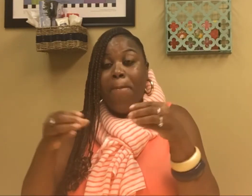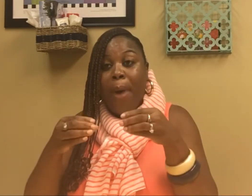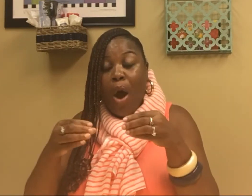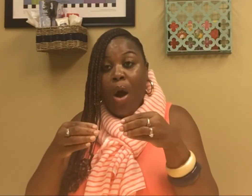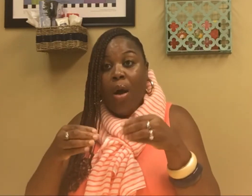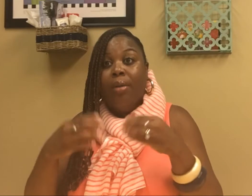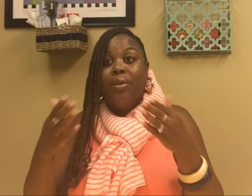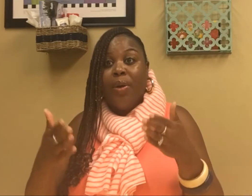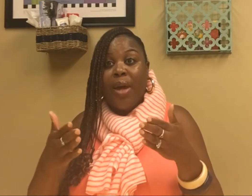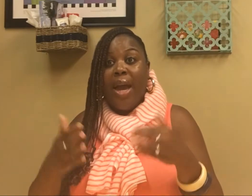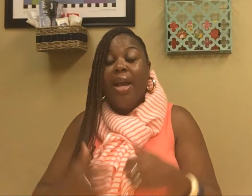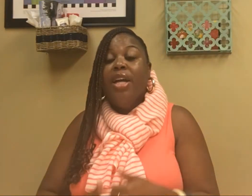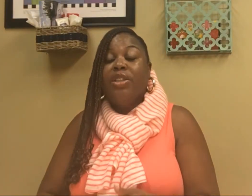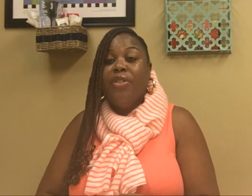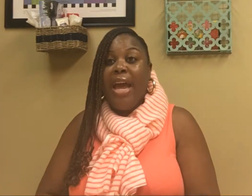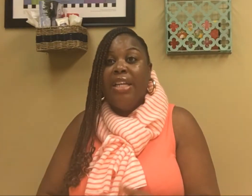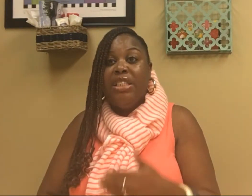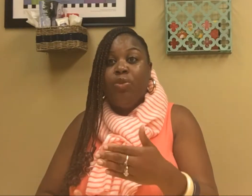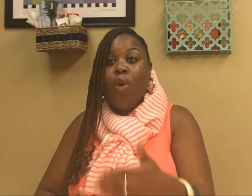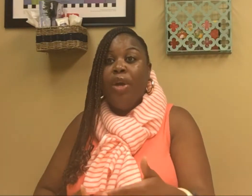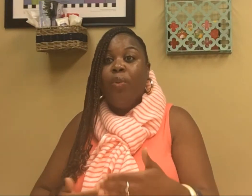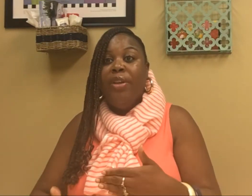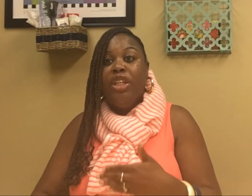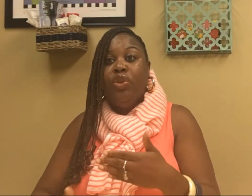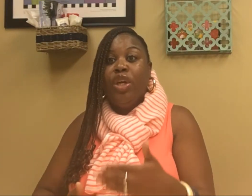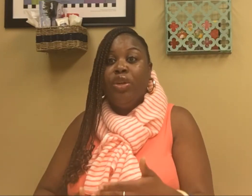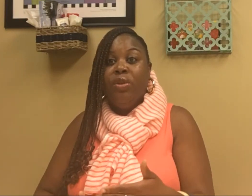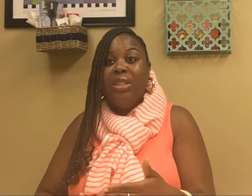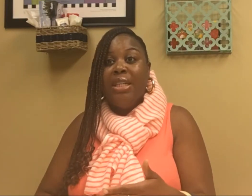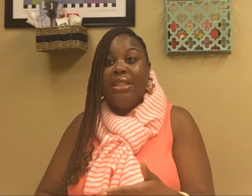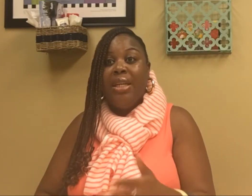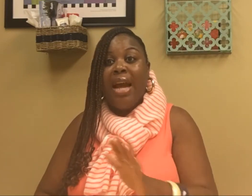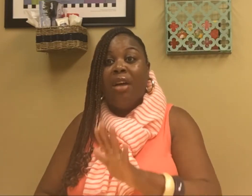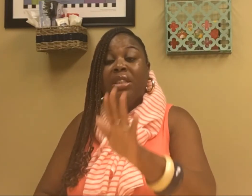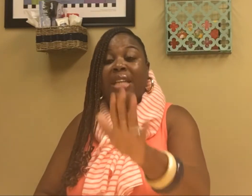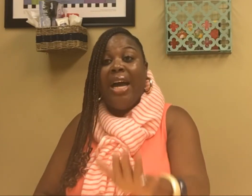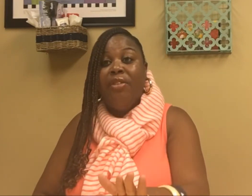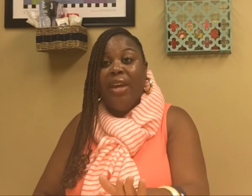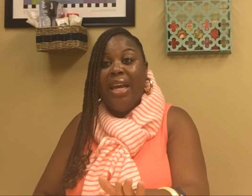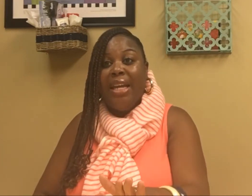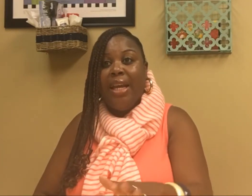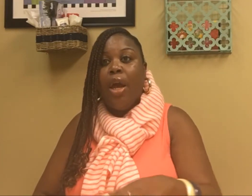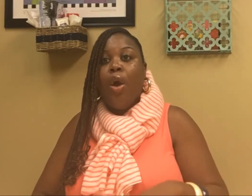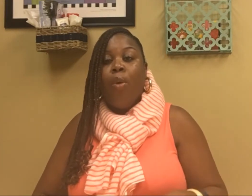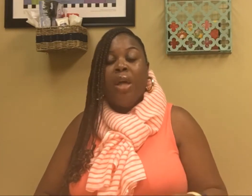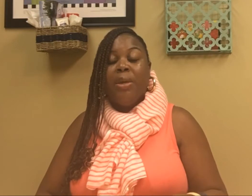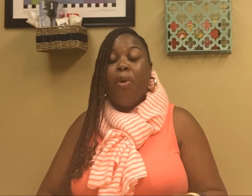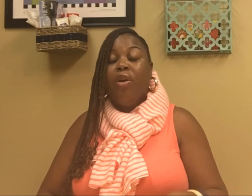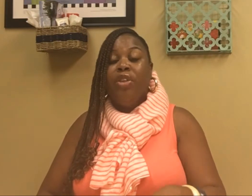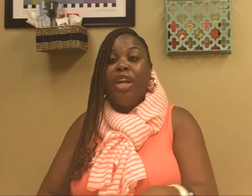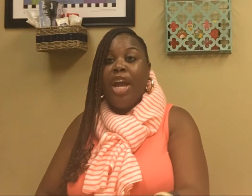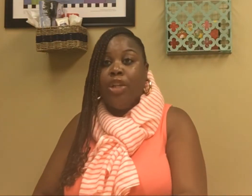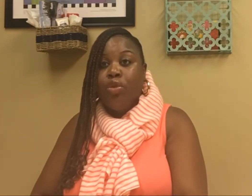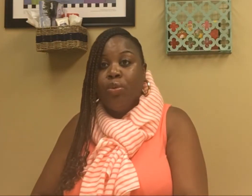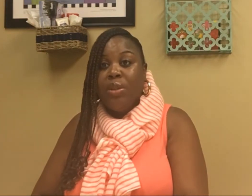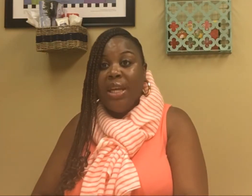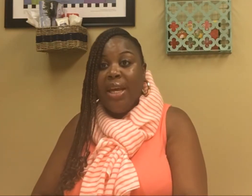ball. Okay. So that is one way that you can use that seat outside of eating as a part of the natural routine.